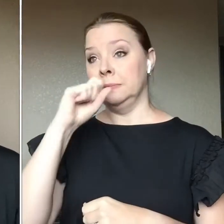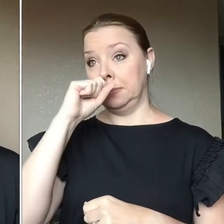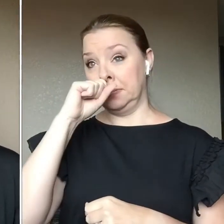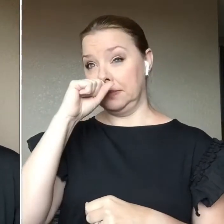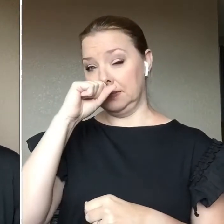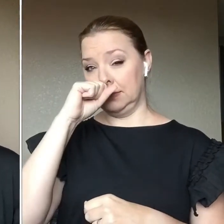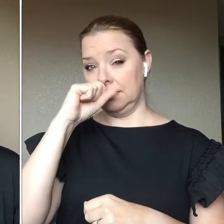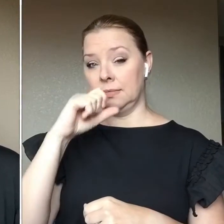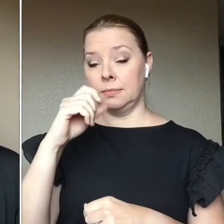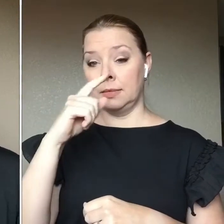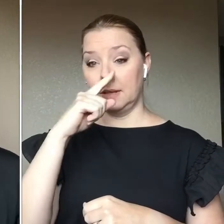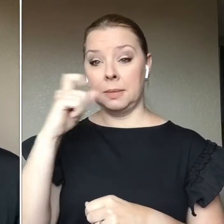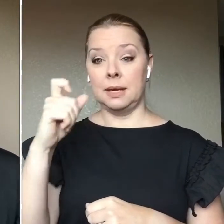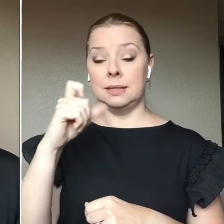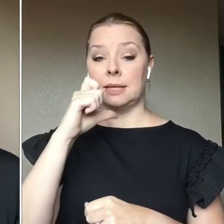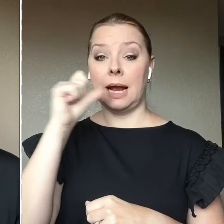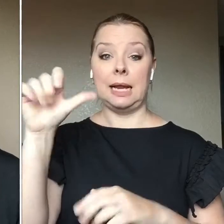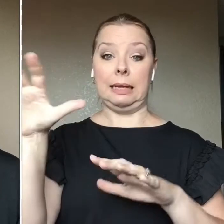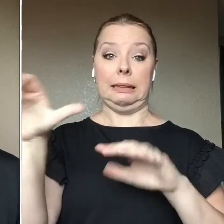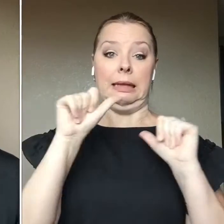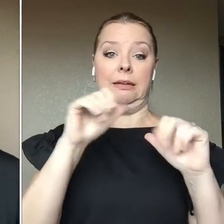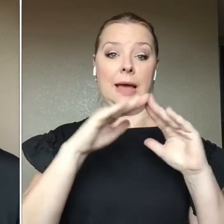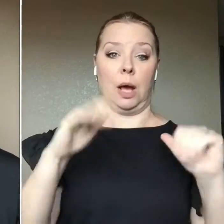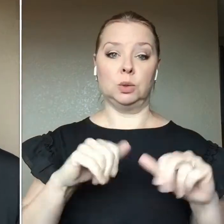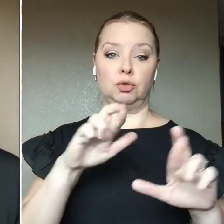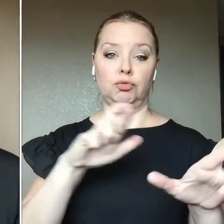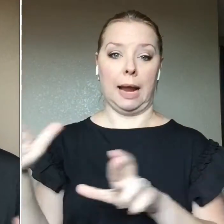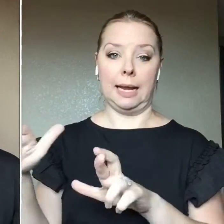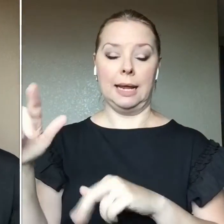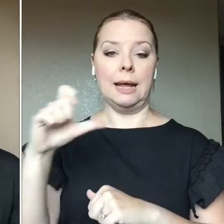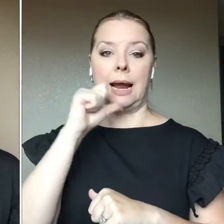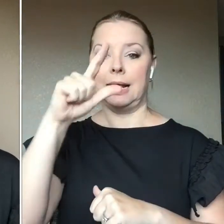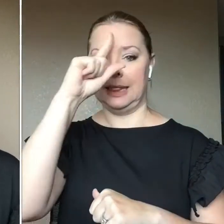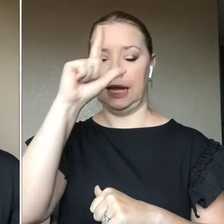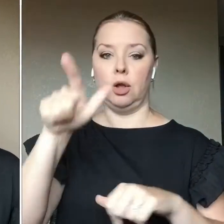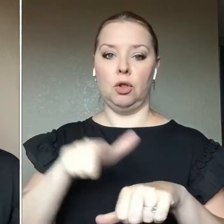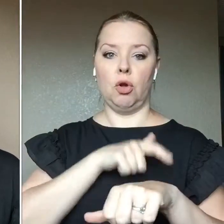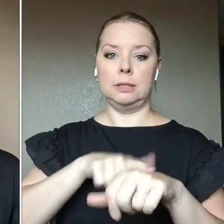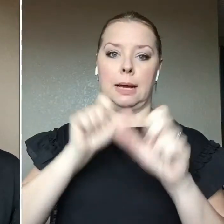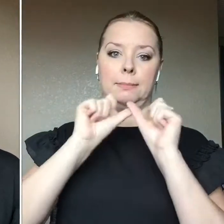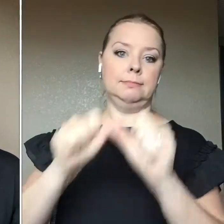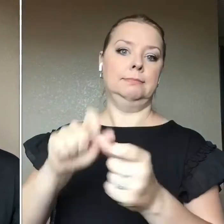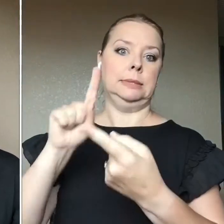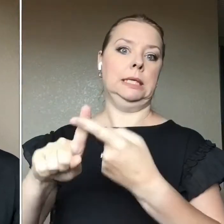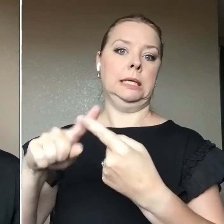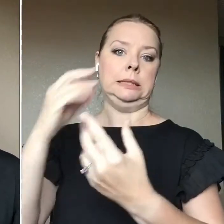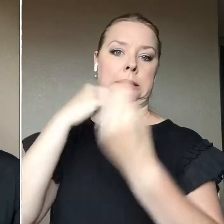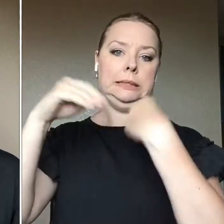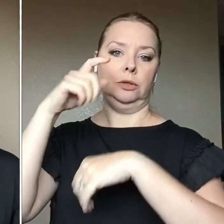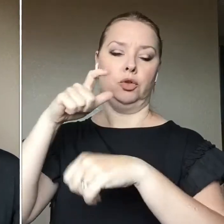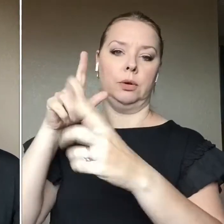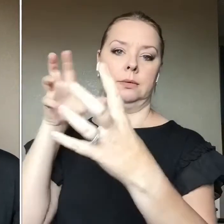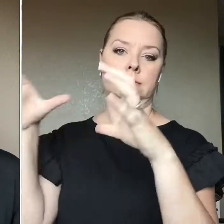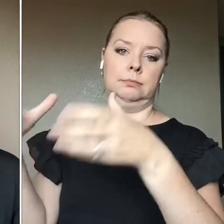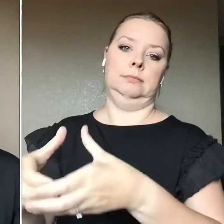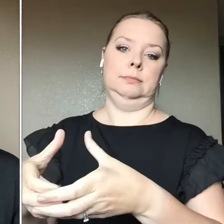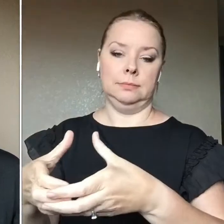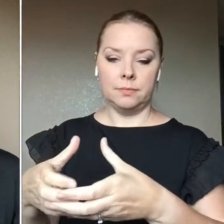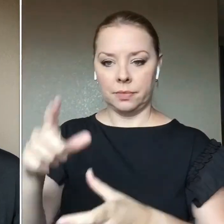because I just didn't leave my house prepared. I wasn't, I didn't think that I was going to be out that long, um, before I, I thought I was going to have a chance to go home and change